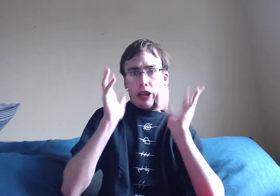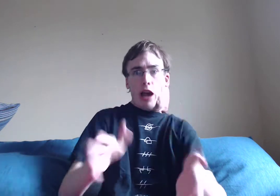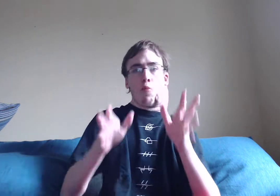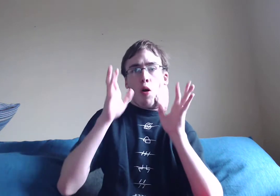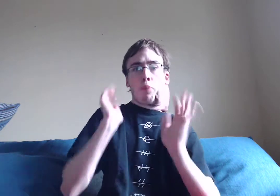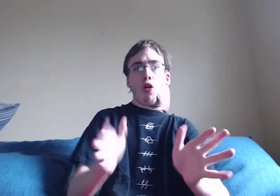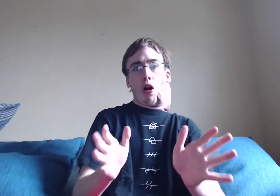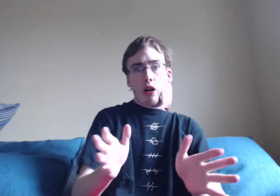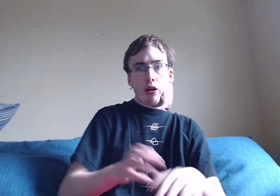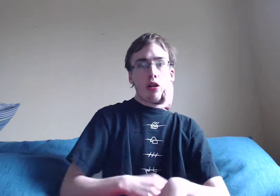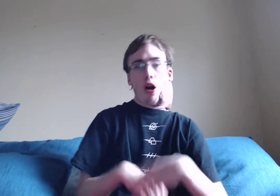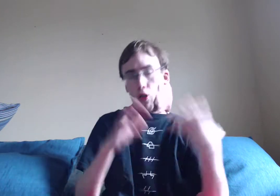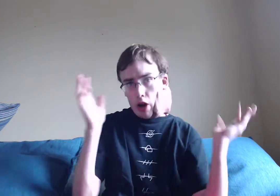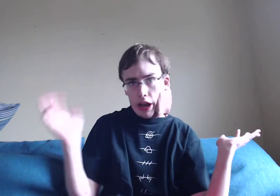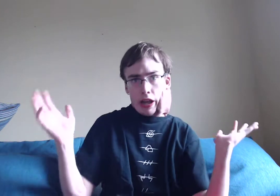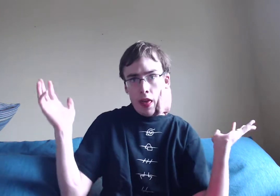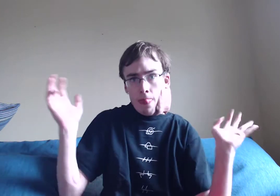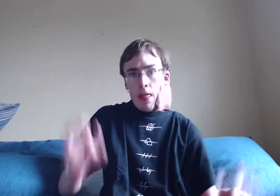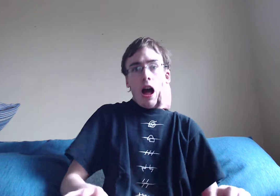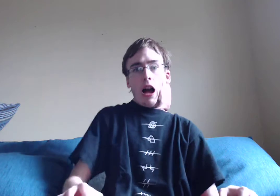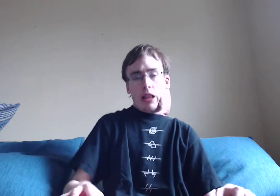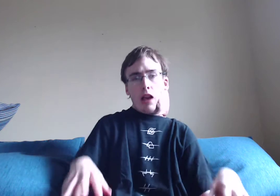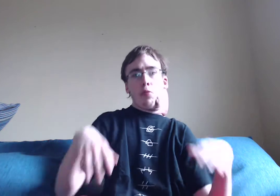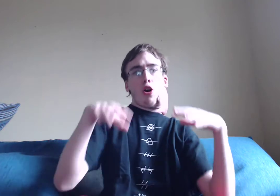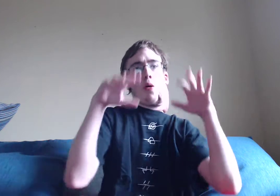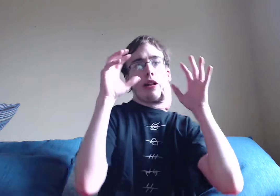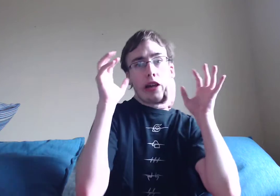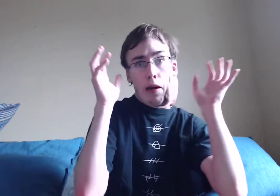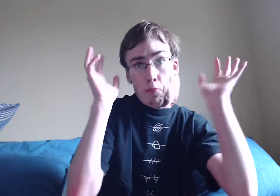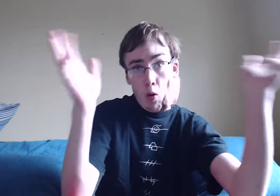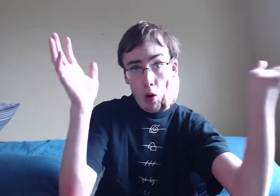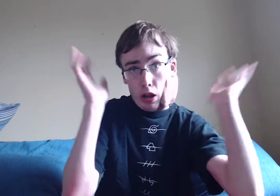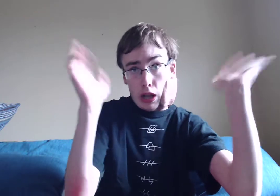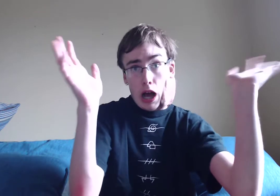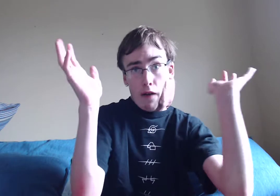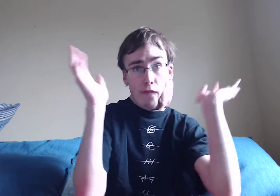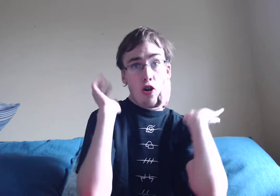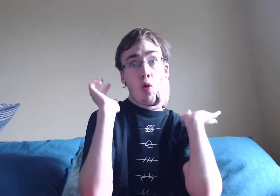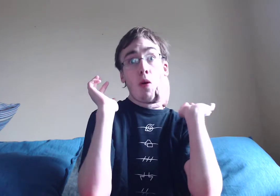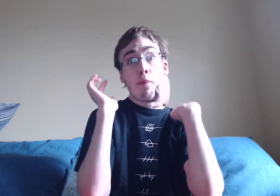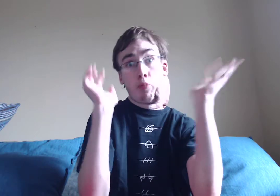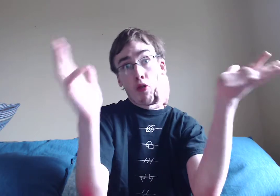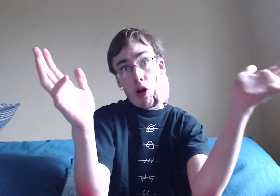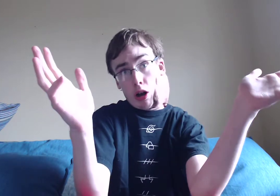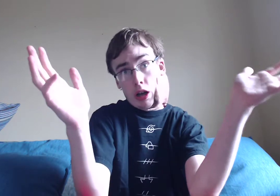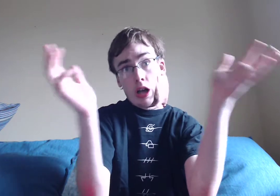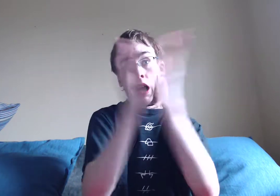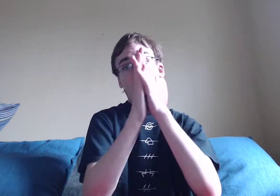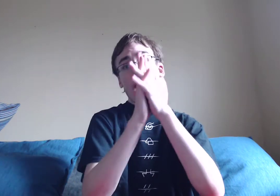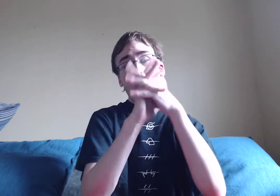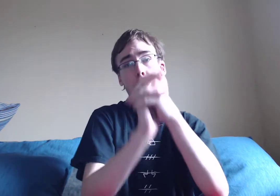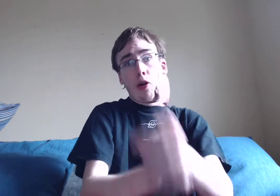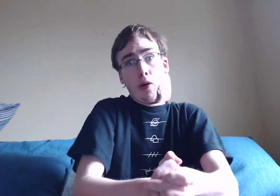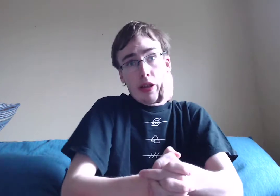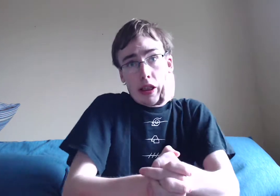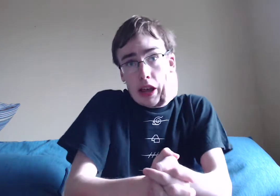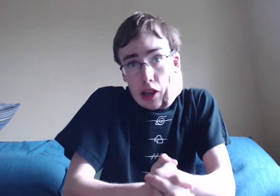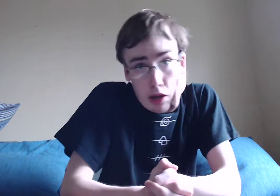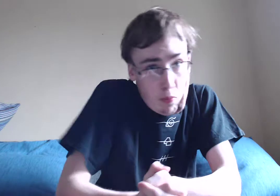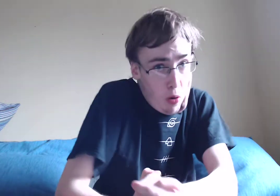get more Brooke. Alright, I think we're going to get more stuff with Brooke. I feel like we're going to see some more